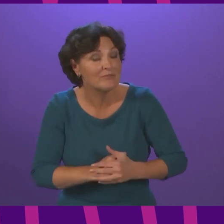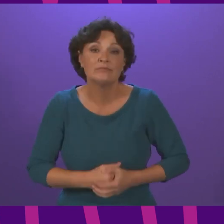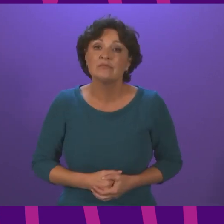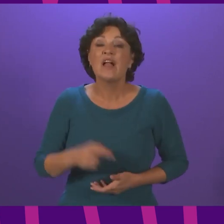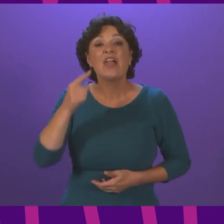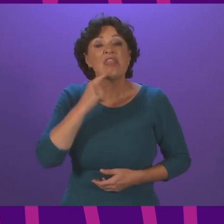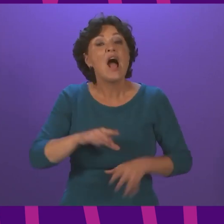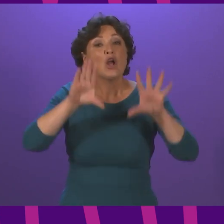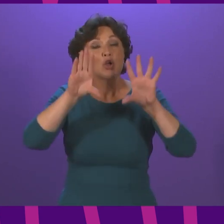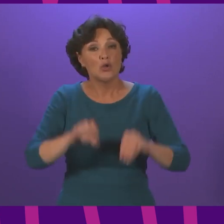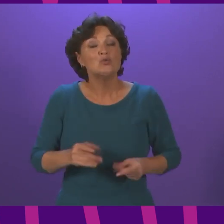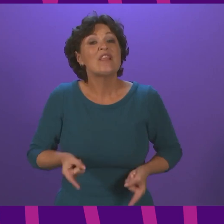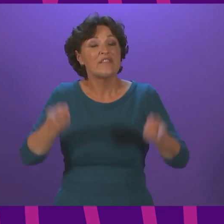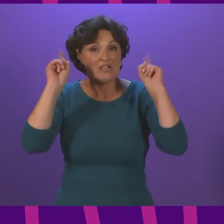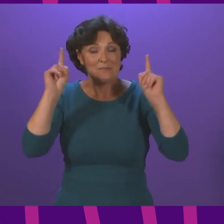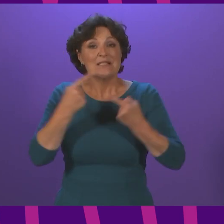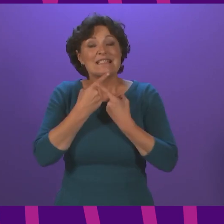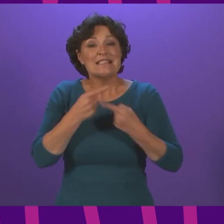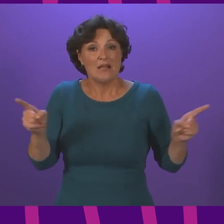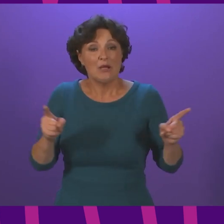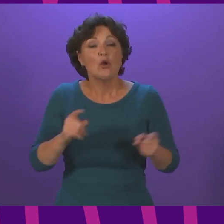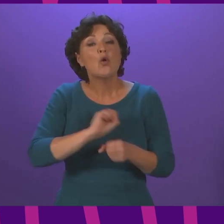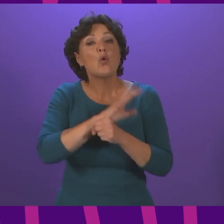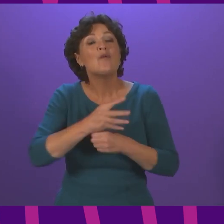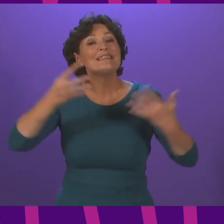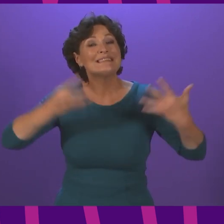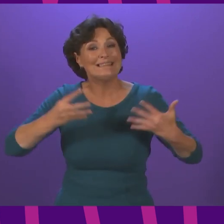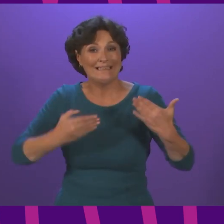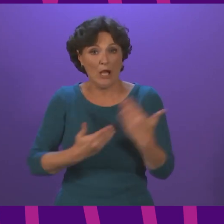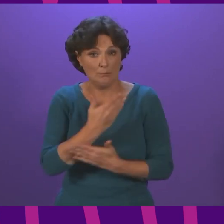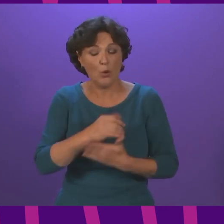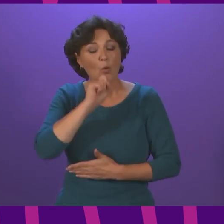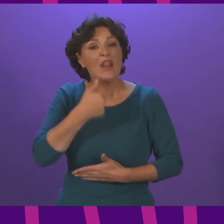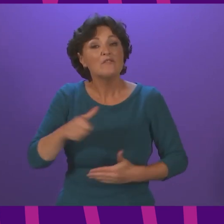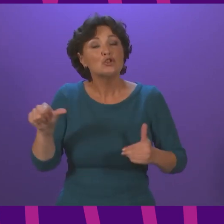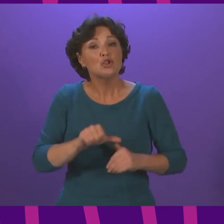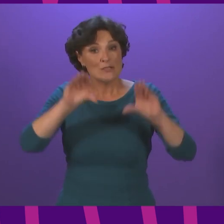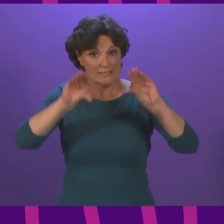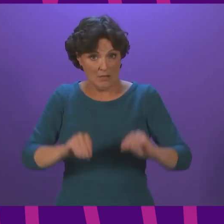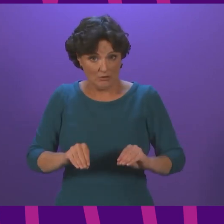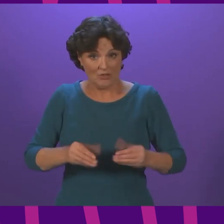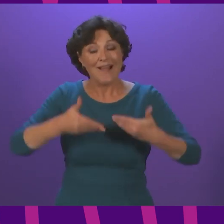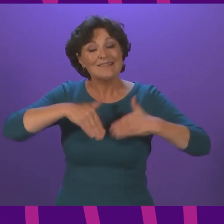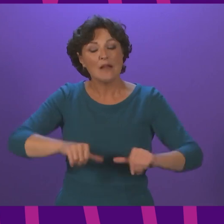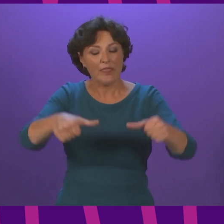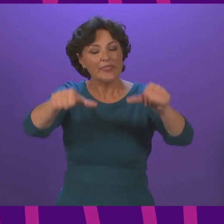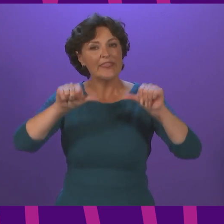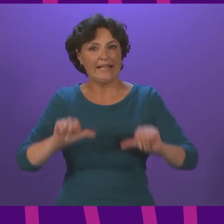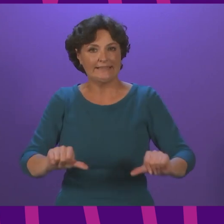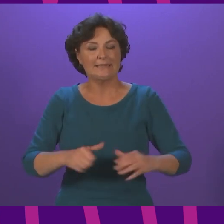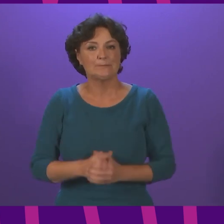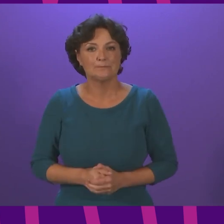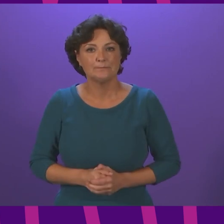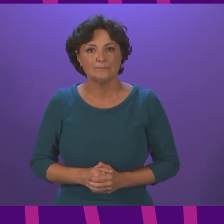That concludes the first minister's statement COVID-19 update There will be a short suspension before we move on to the next item of business